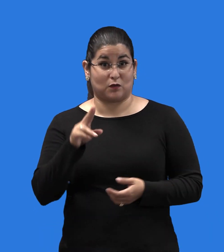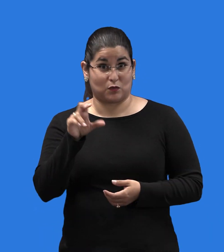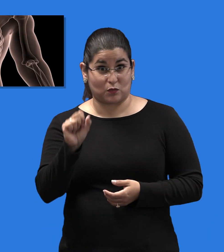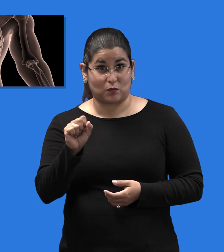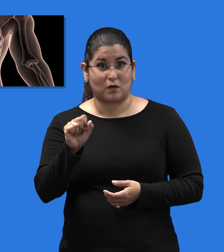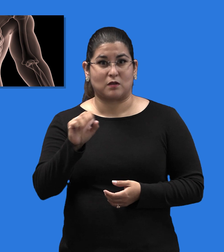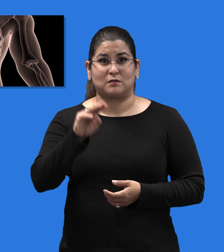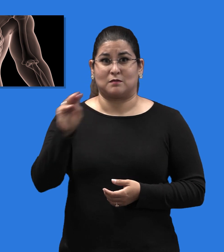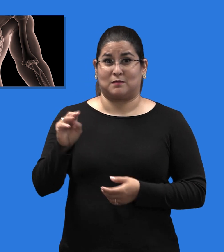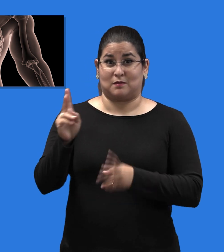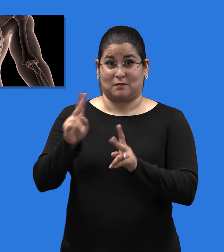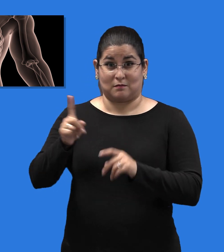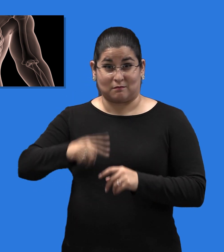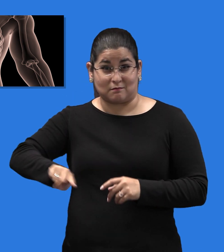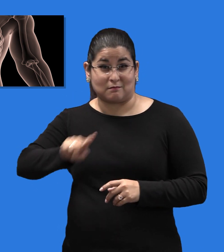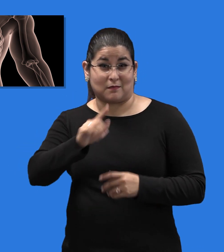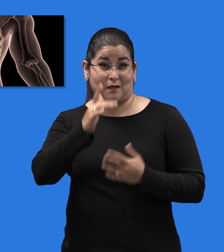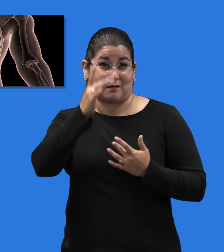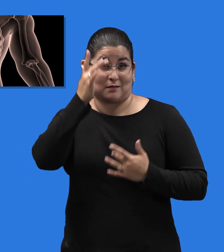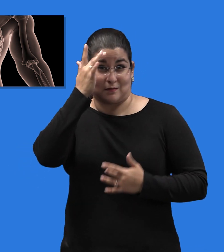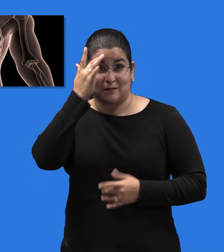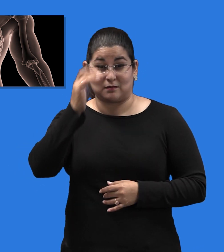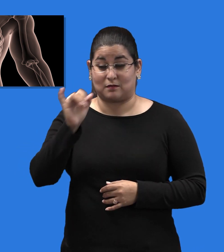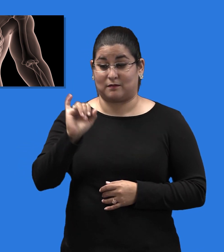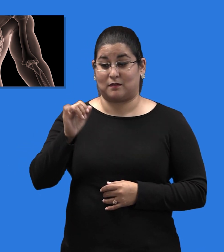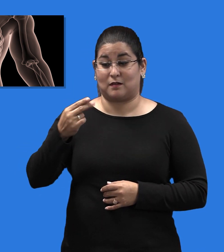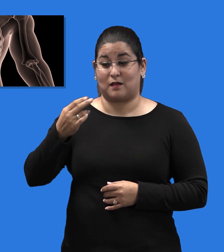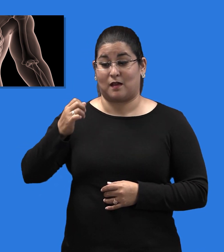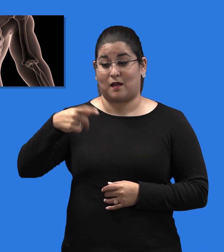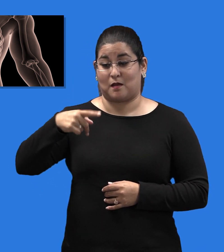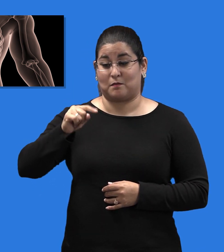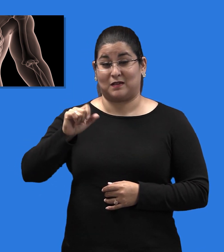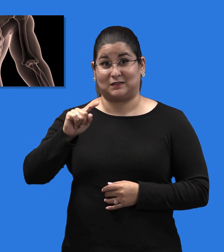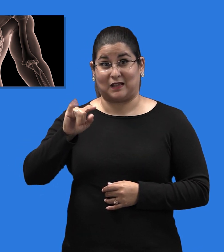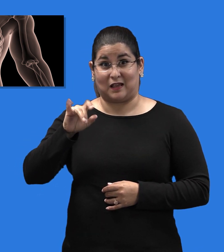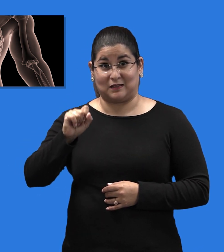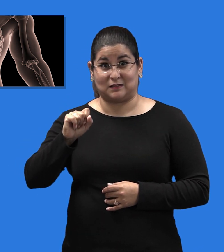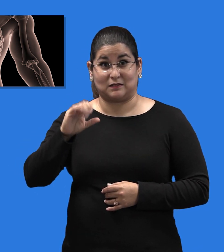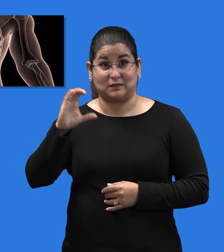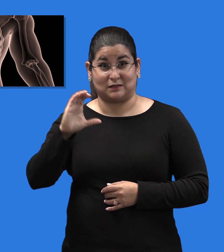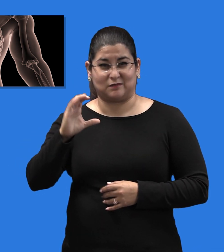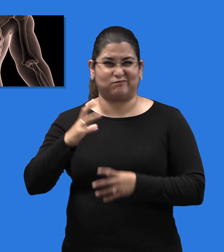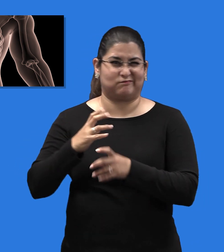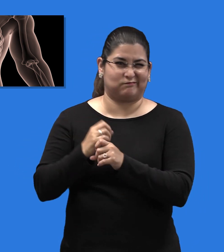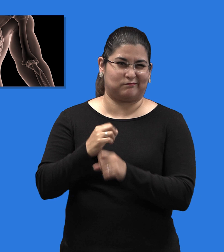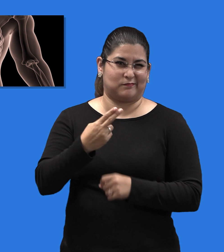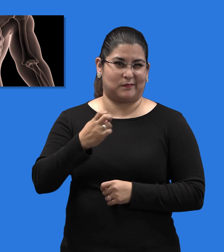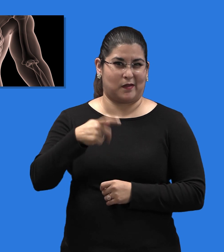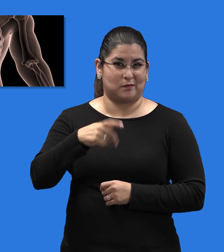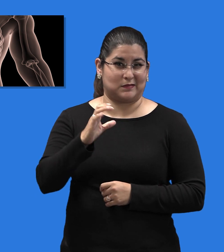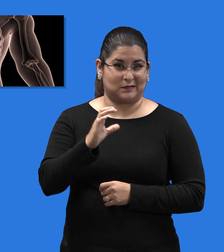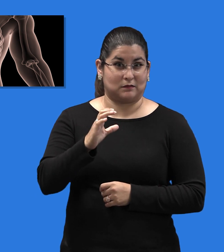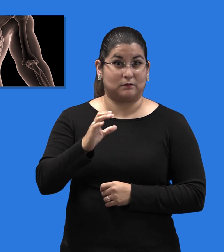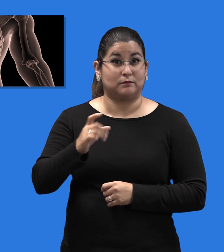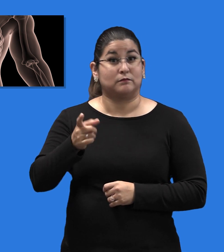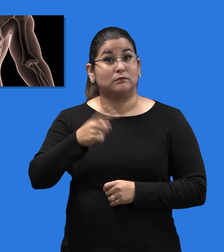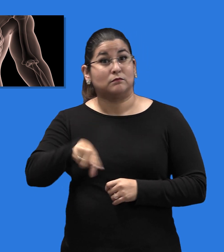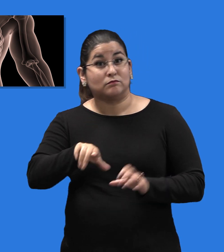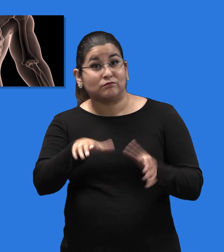New Hepatitis C infections continue to rise in the United States, affecting millions. Hepatitis